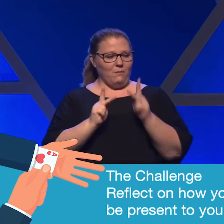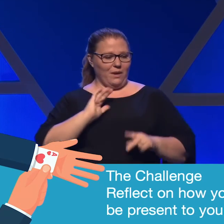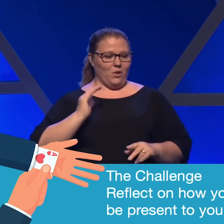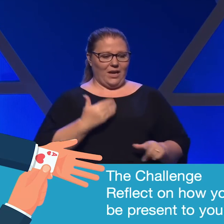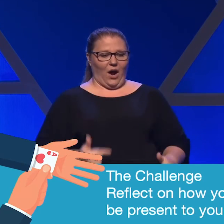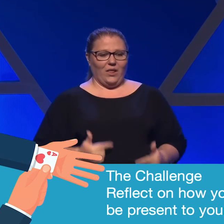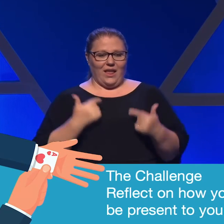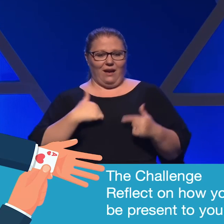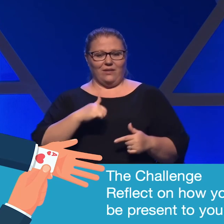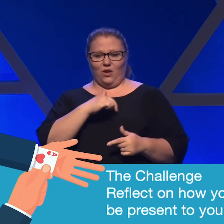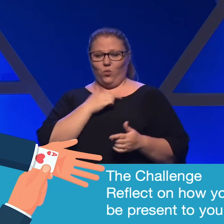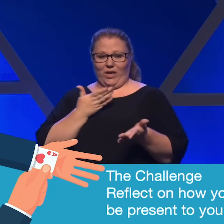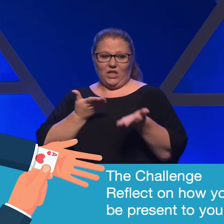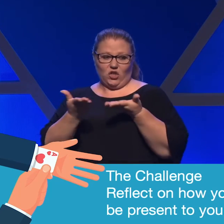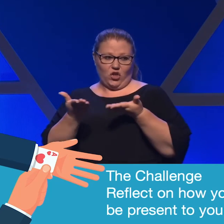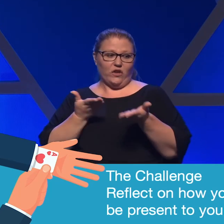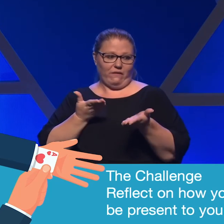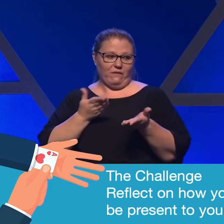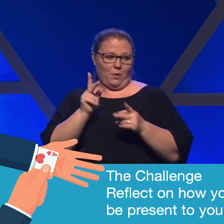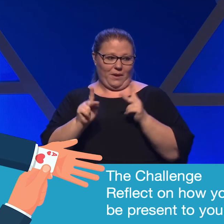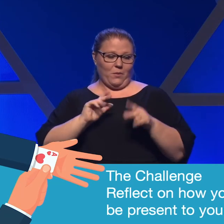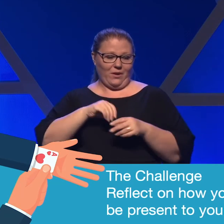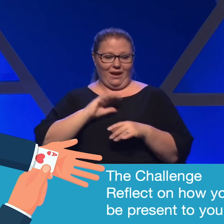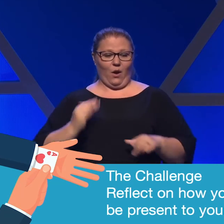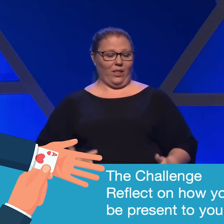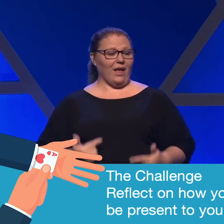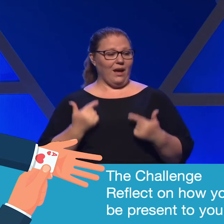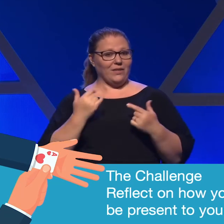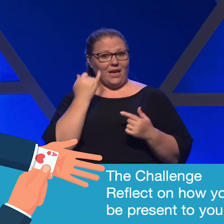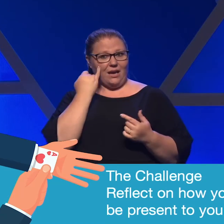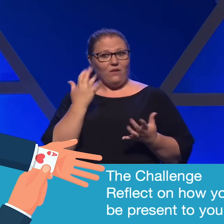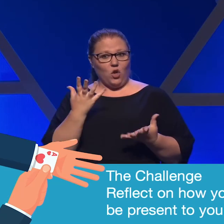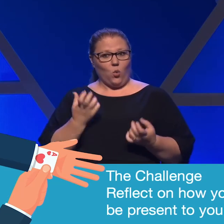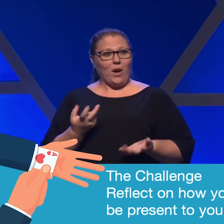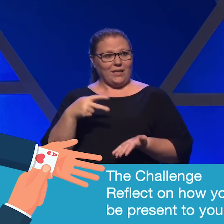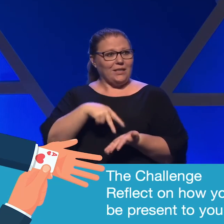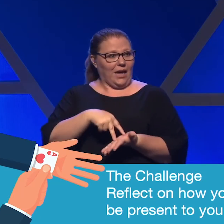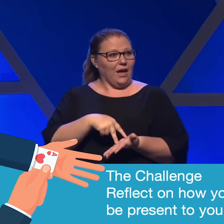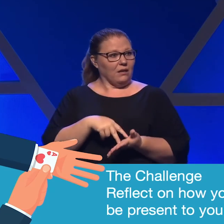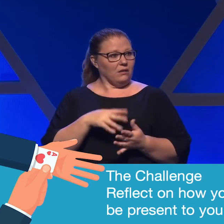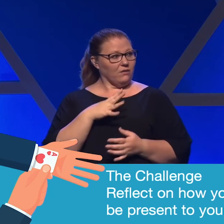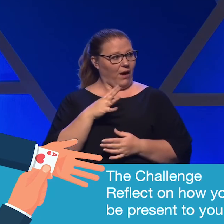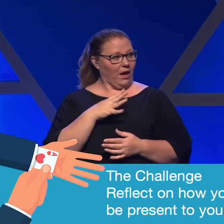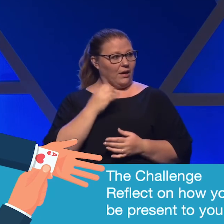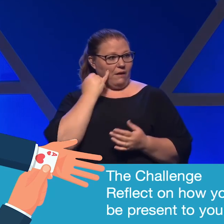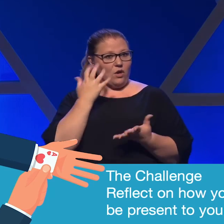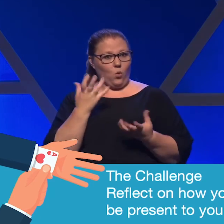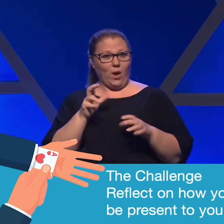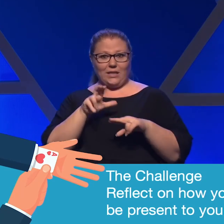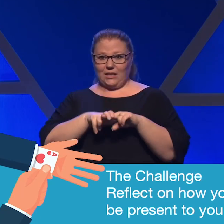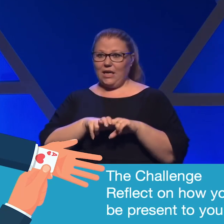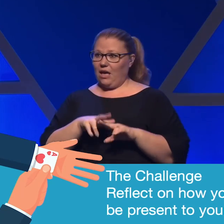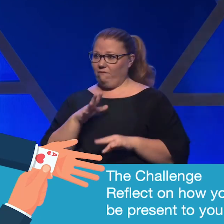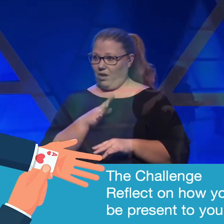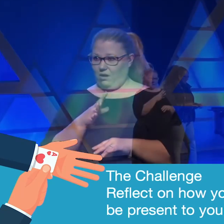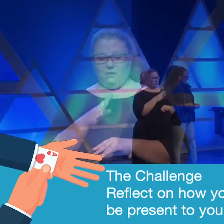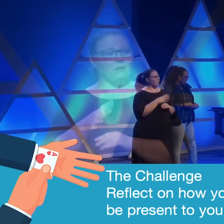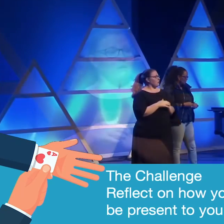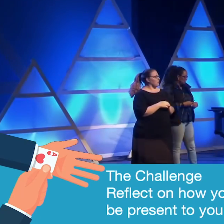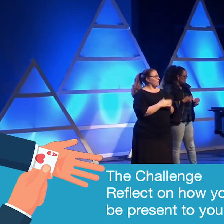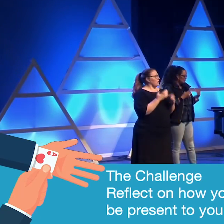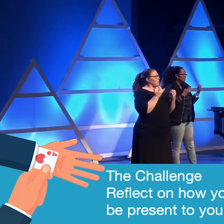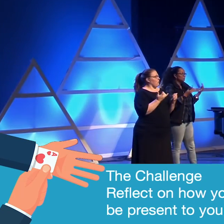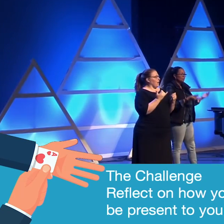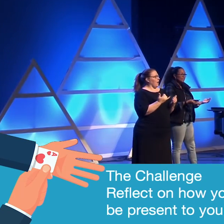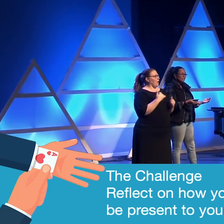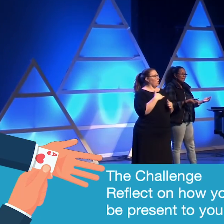and we choose to serve them. So if you want to stand, stand. If you want to sit, sit. Right now,